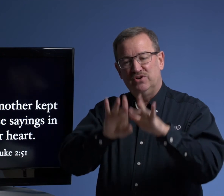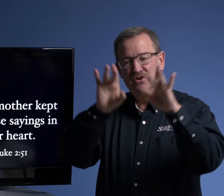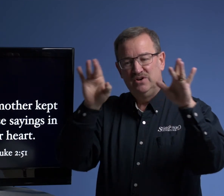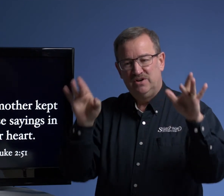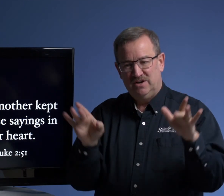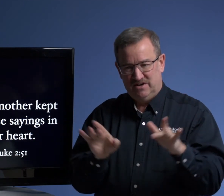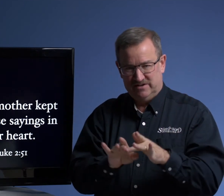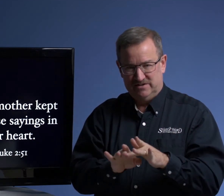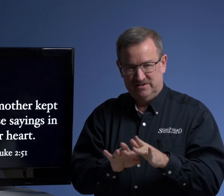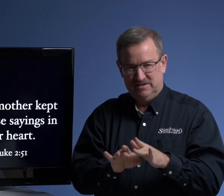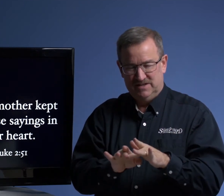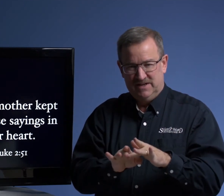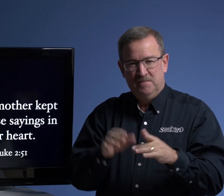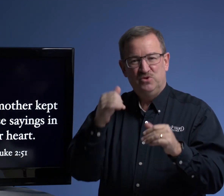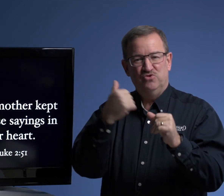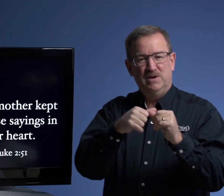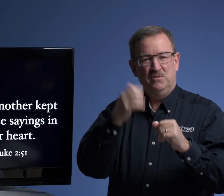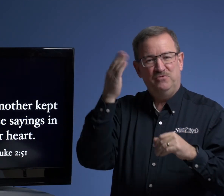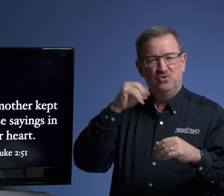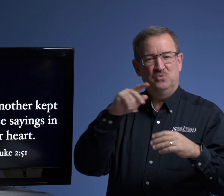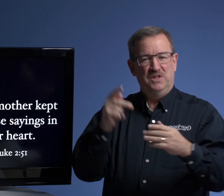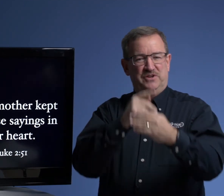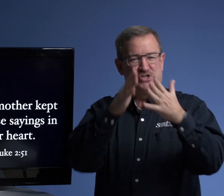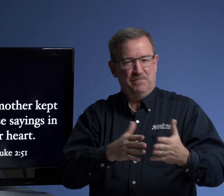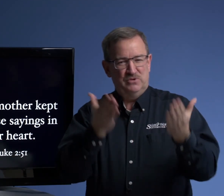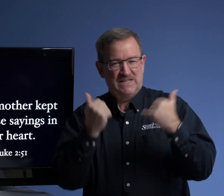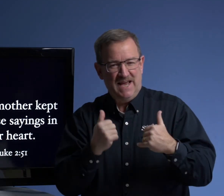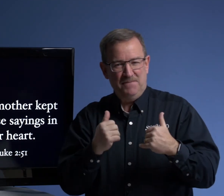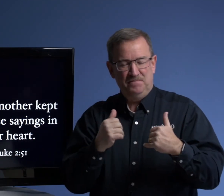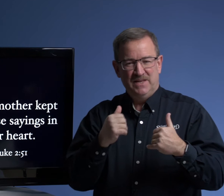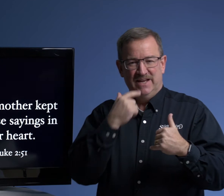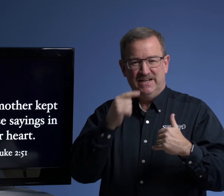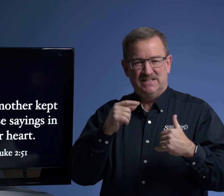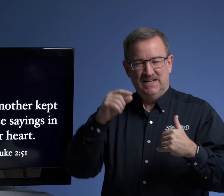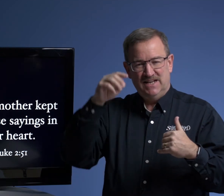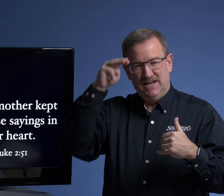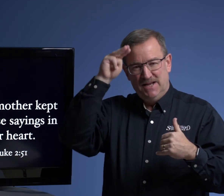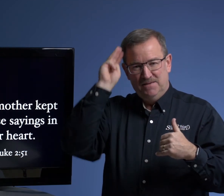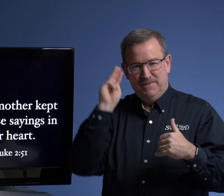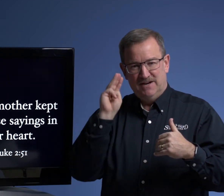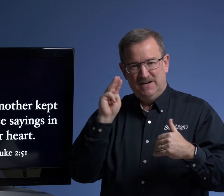heart. Do you remember before when the shepherds came and it said, and Mary